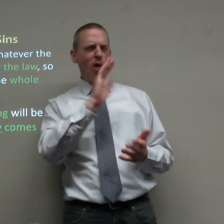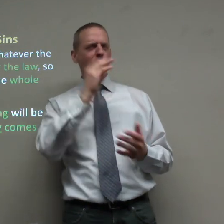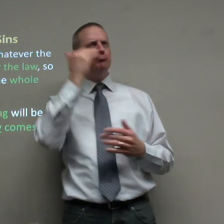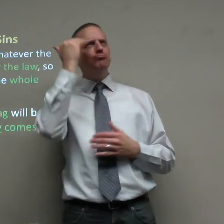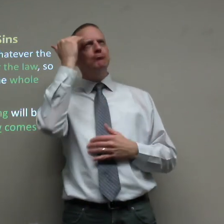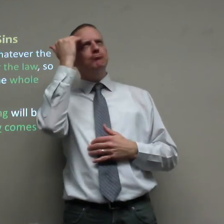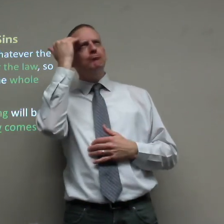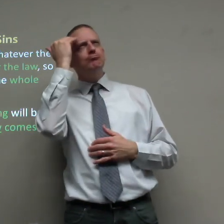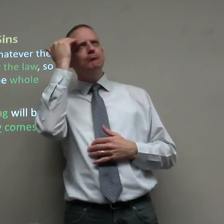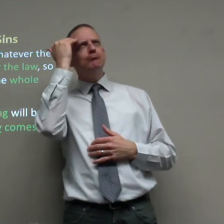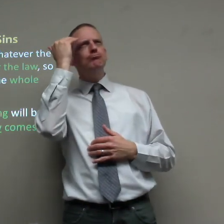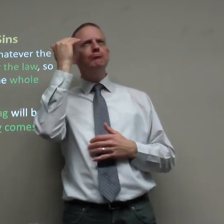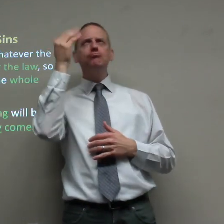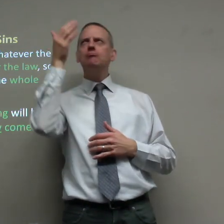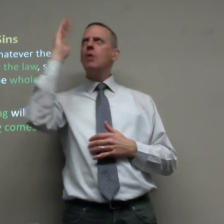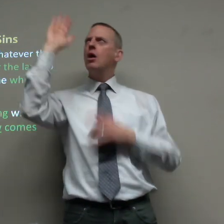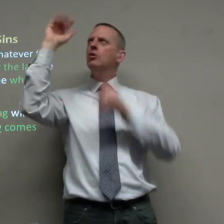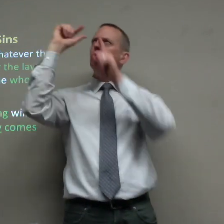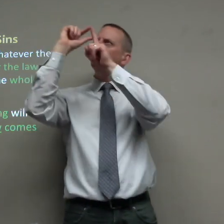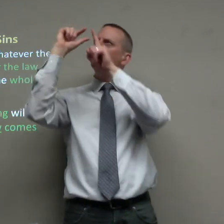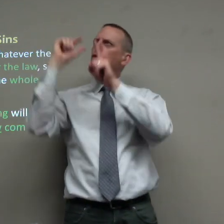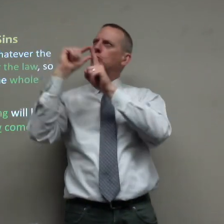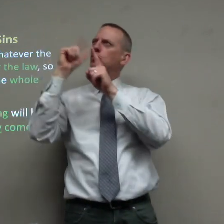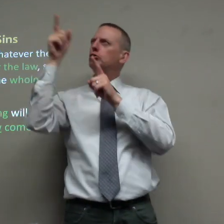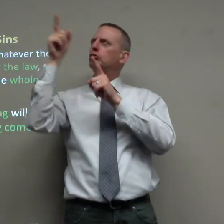Where is your knowledge of God's word?